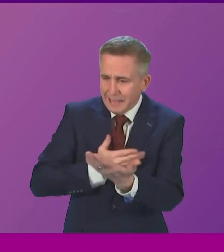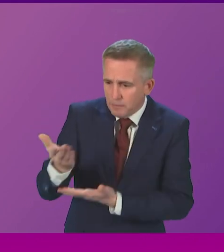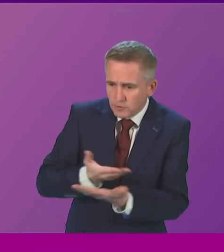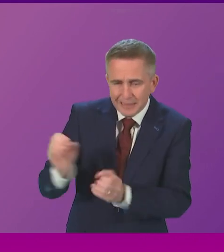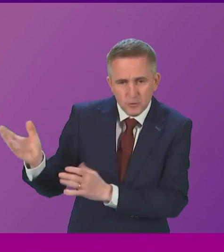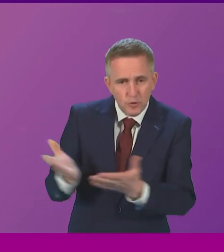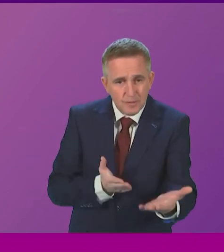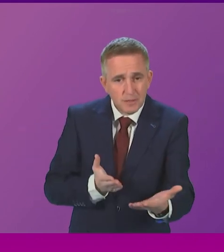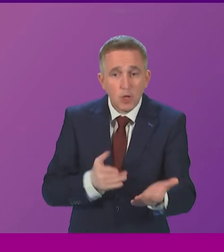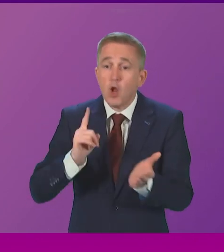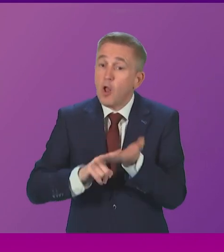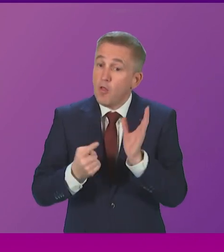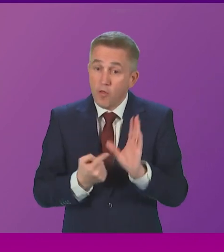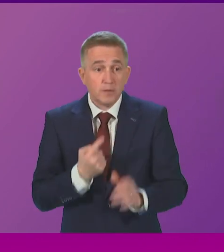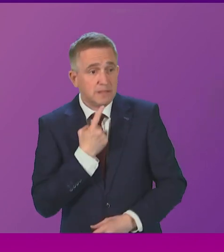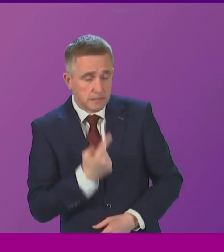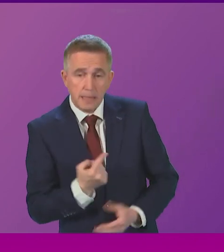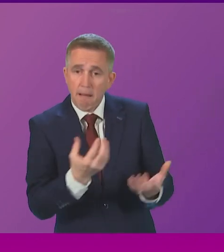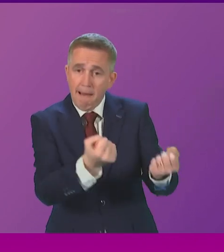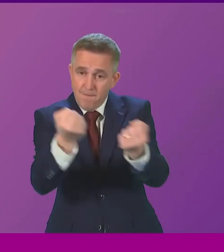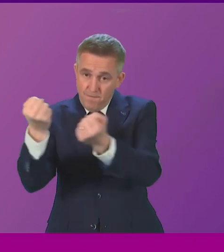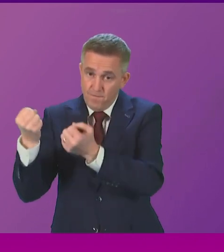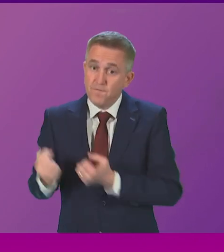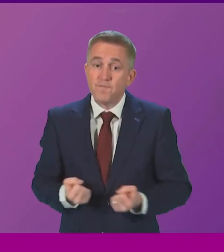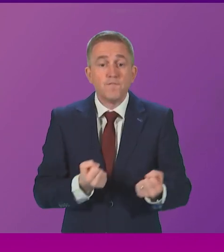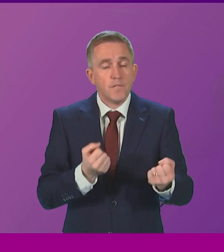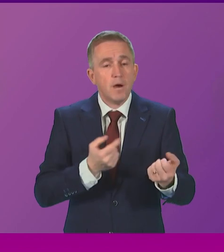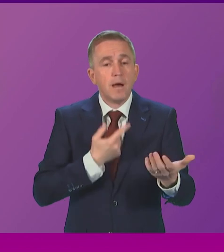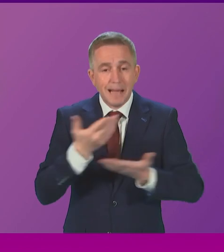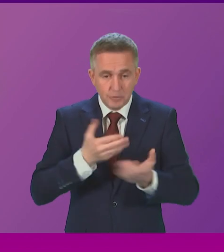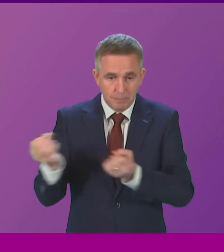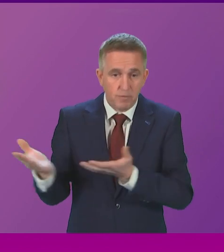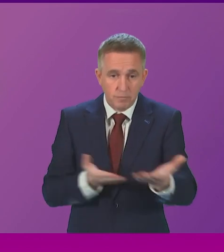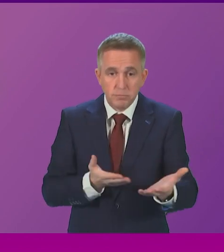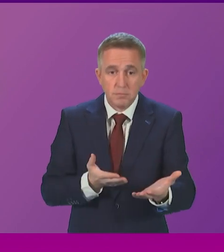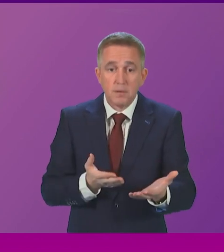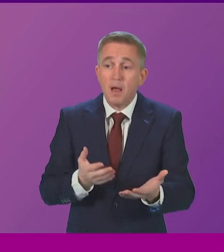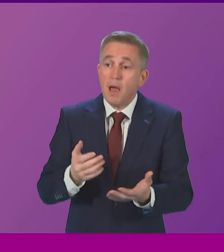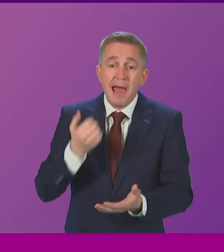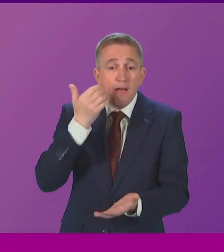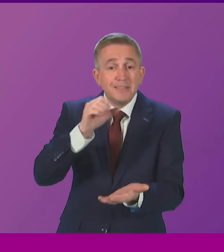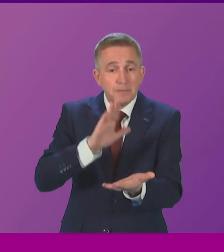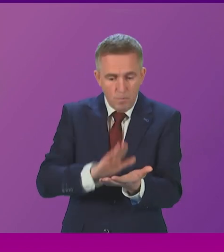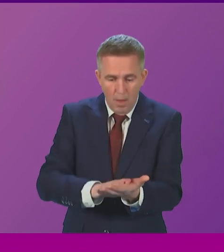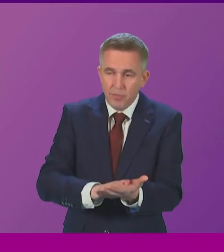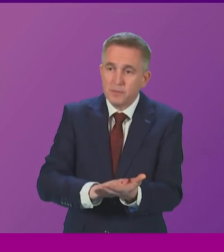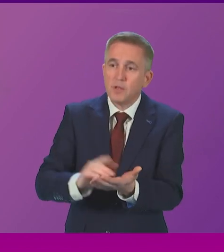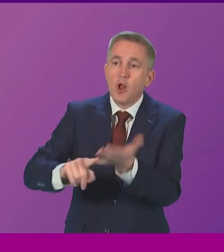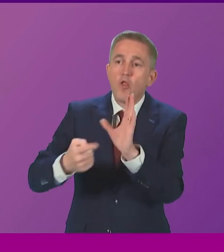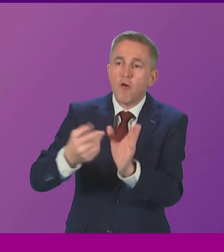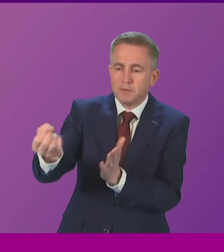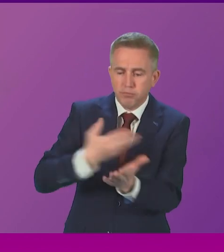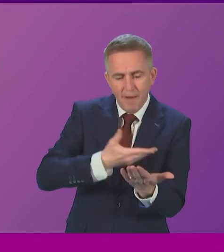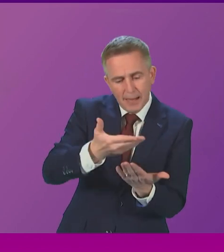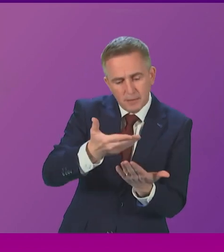country have confirmed that all schools do have such access. Authorities provide us with six monthly reports on the services and the